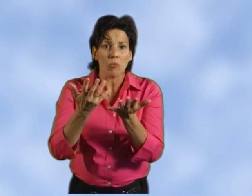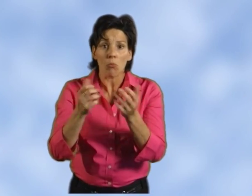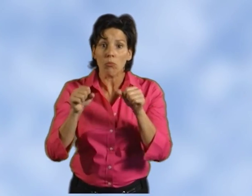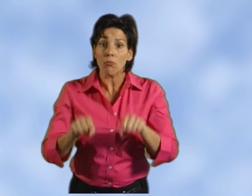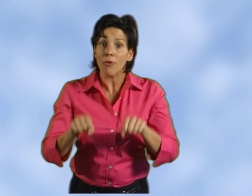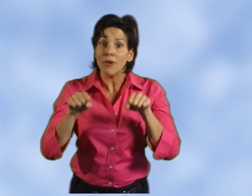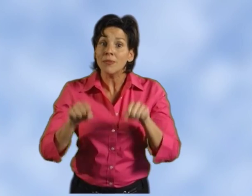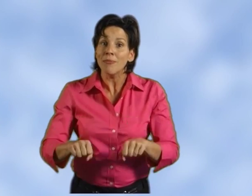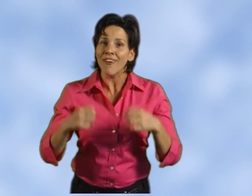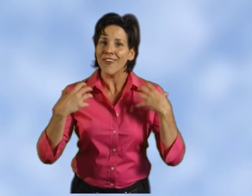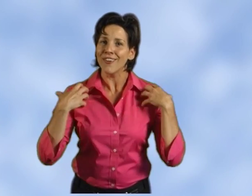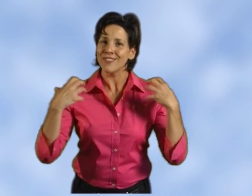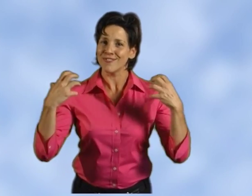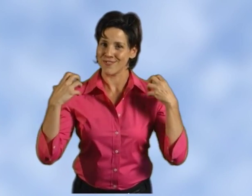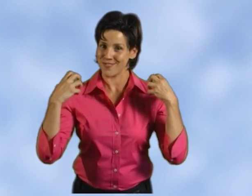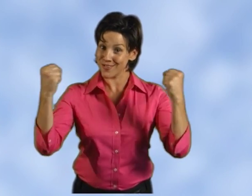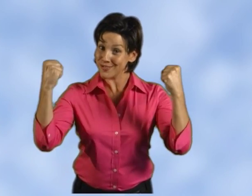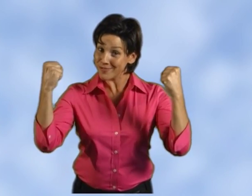treatment and for cure.